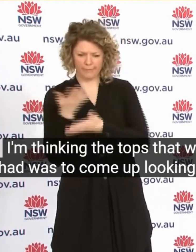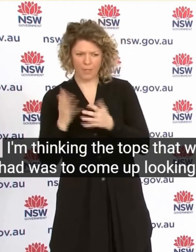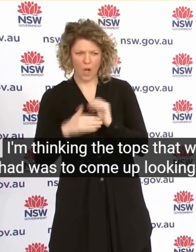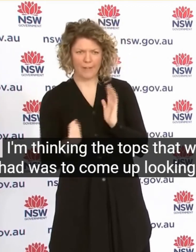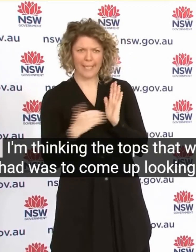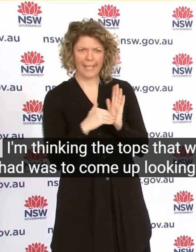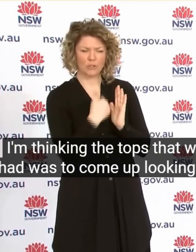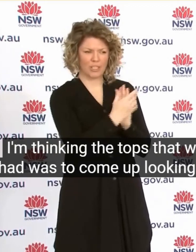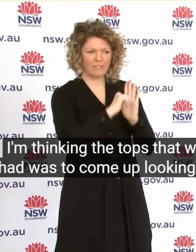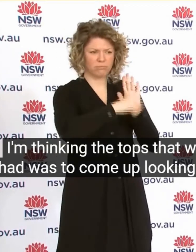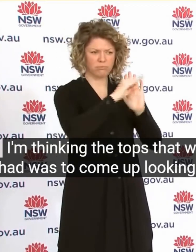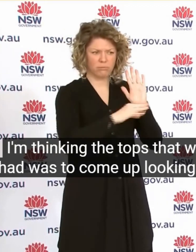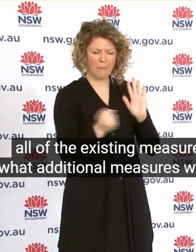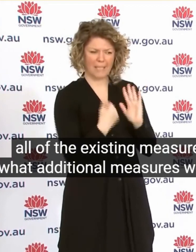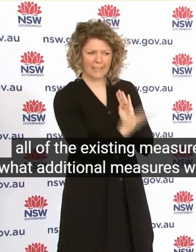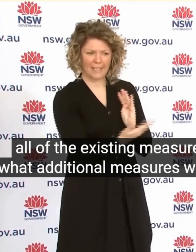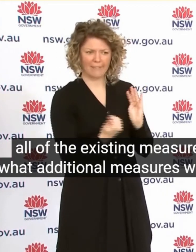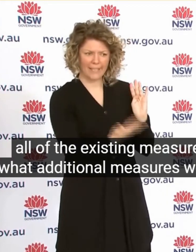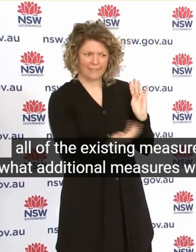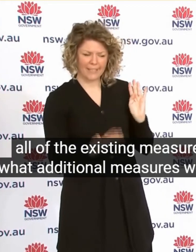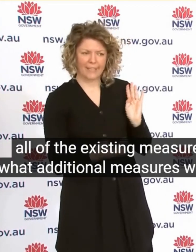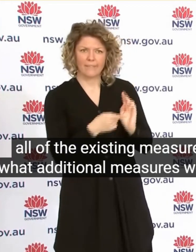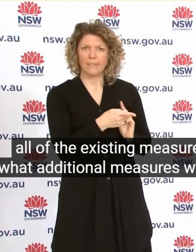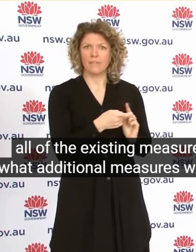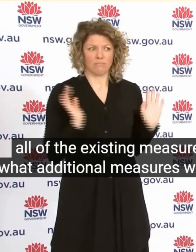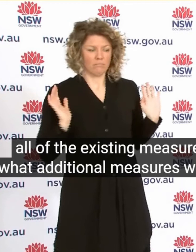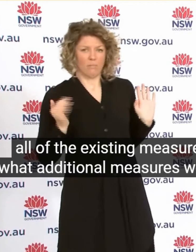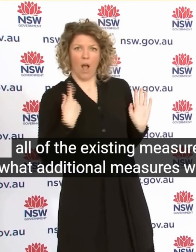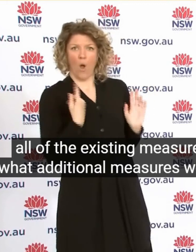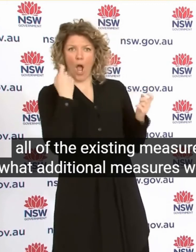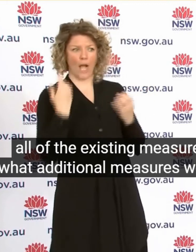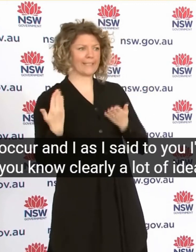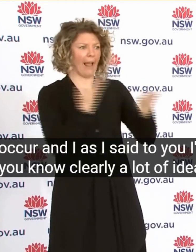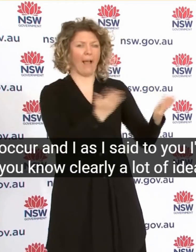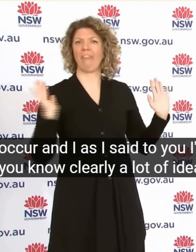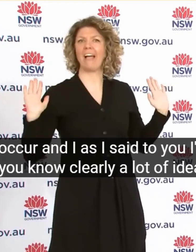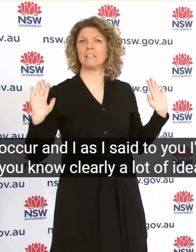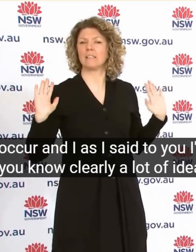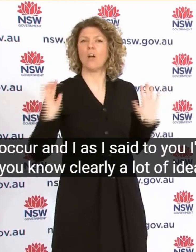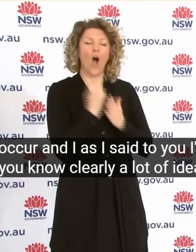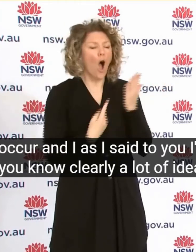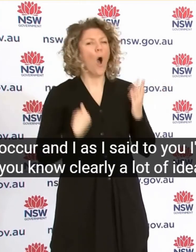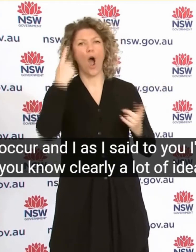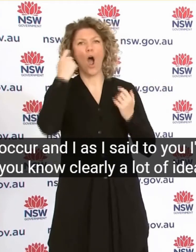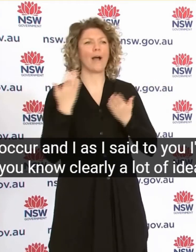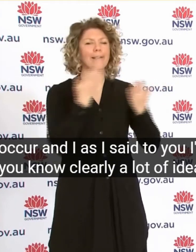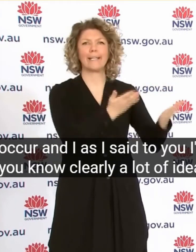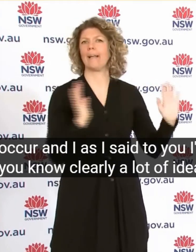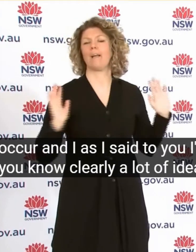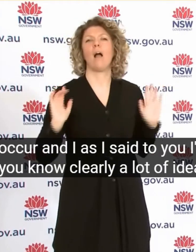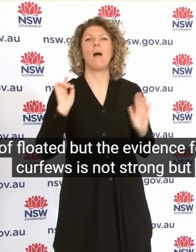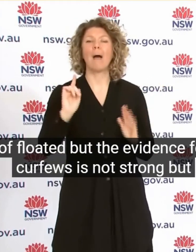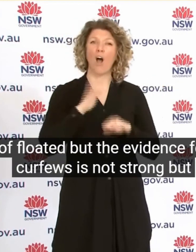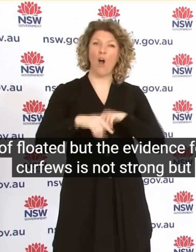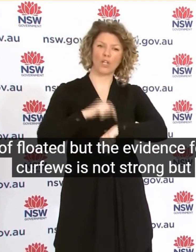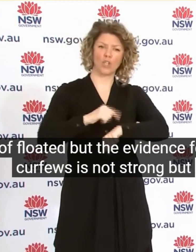Occur And As I Said To You I I You Know Clearly A Lot Of Ideas Are Floated But The Evidence For Curfews Is Not Strong